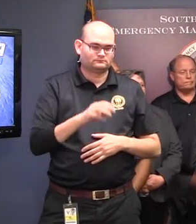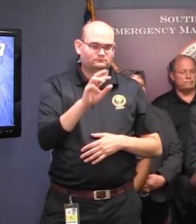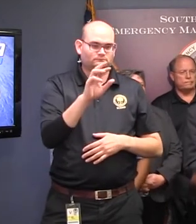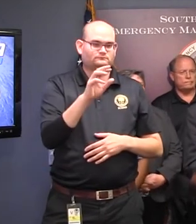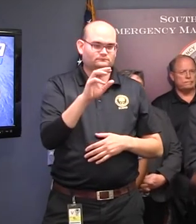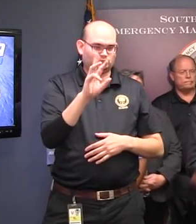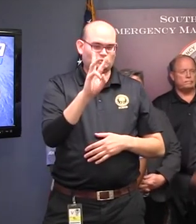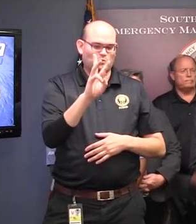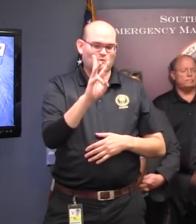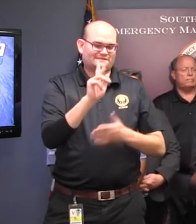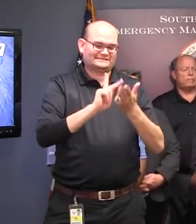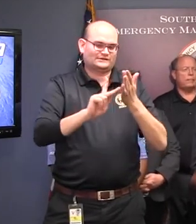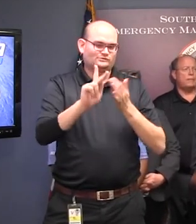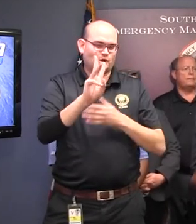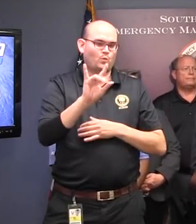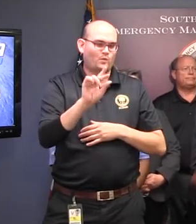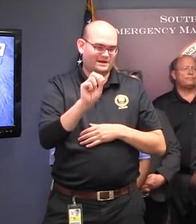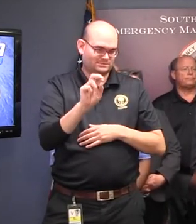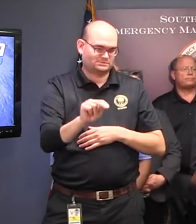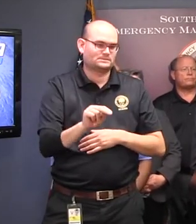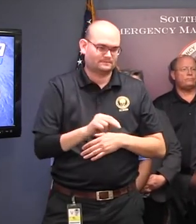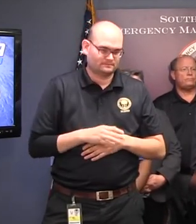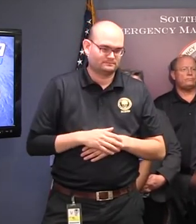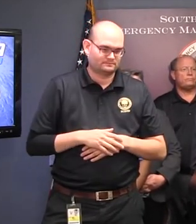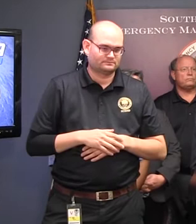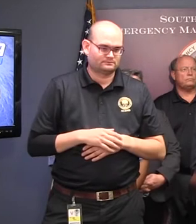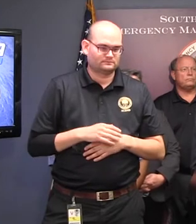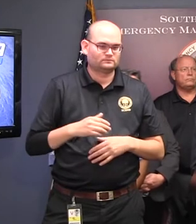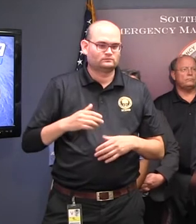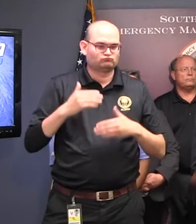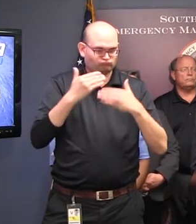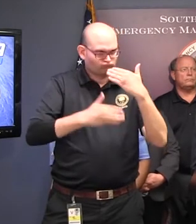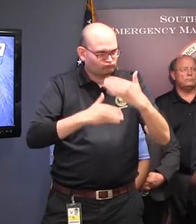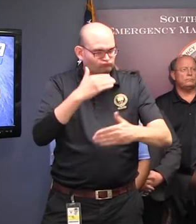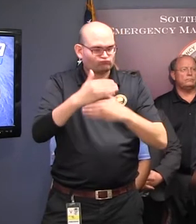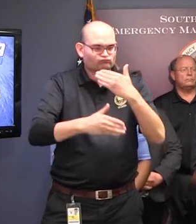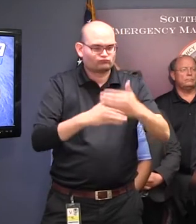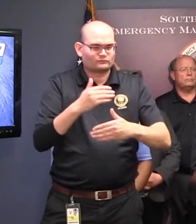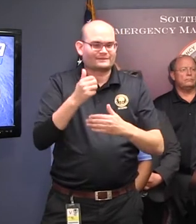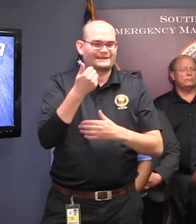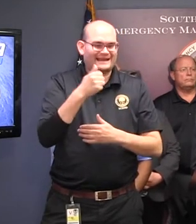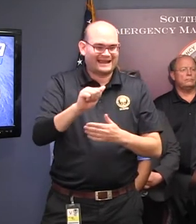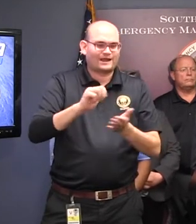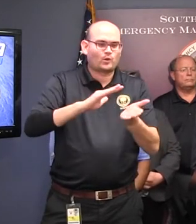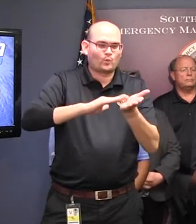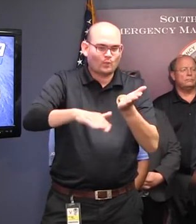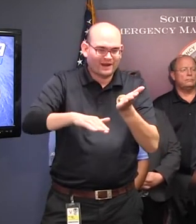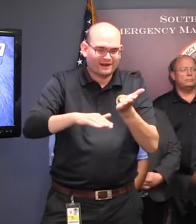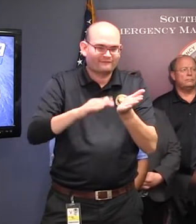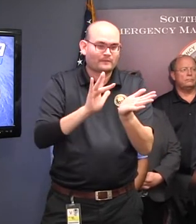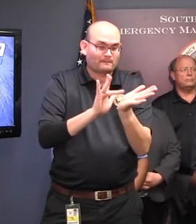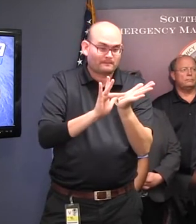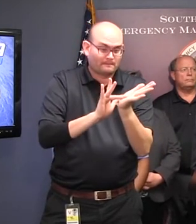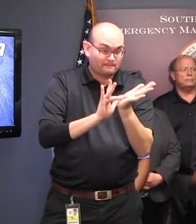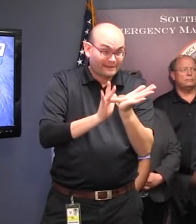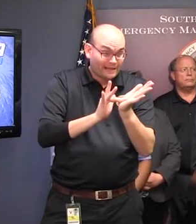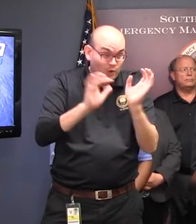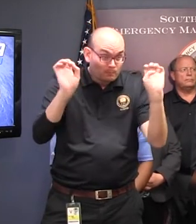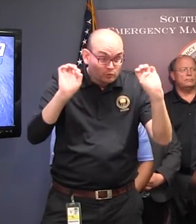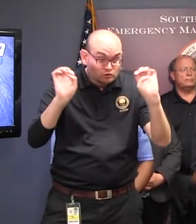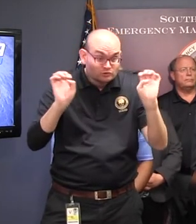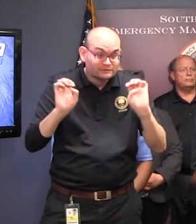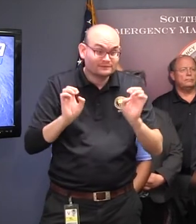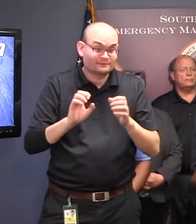We have been moving forward with evaluating any requests for waivers for the medical emergency evacuation order.